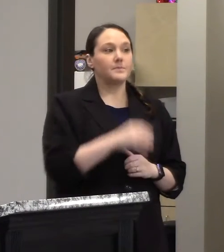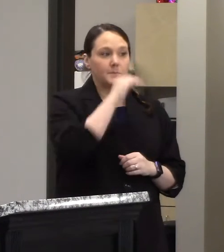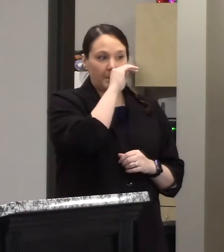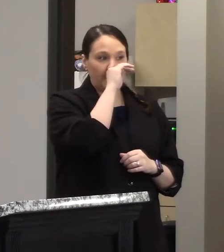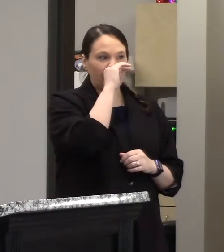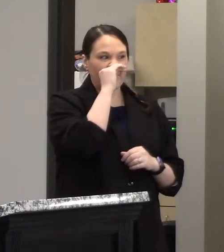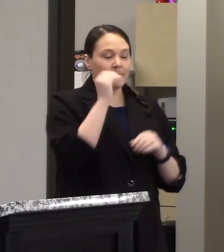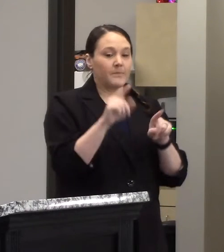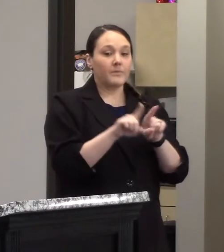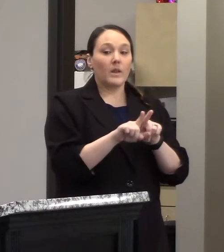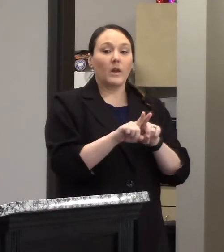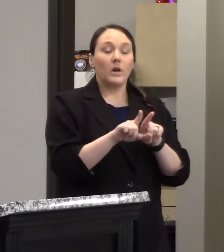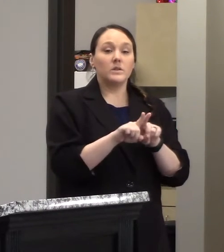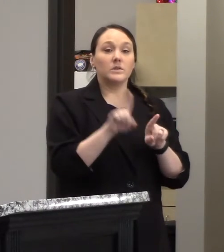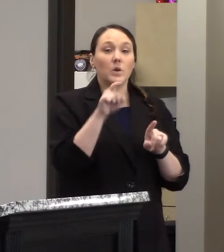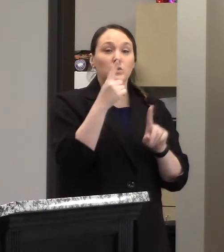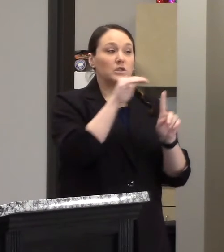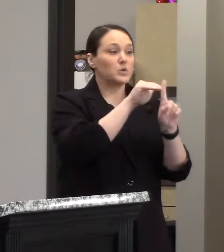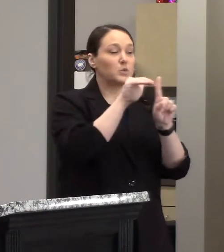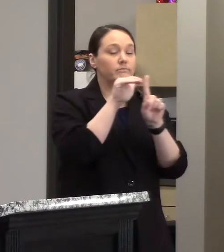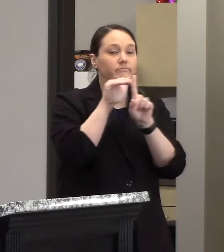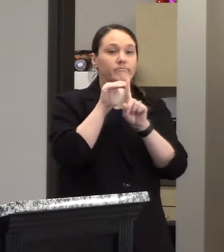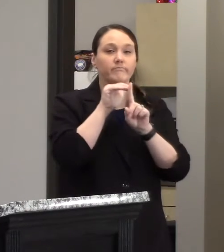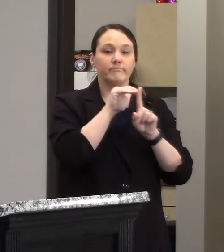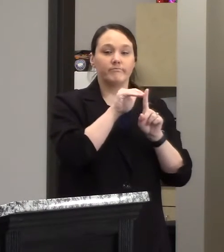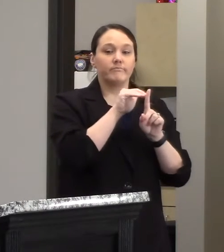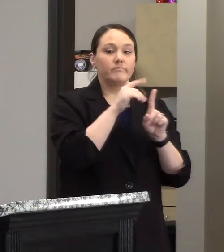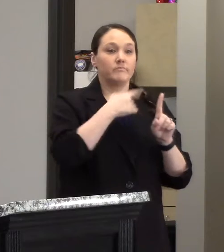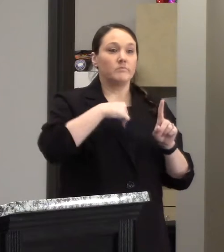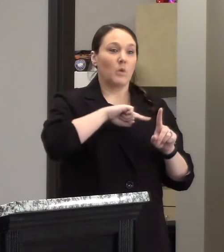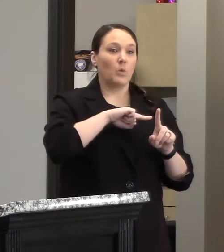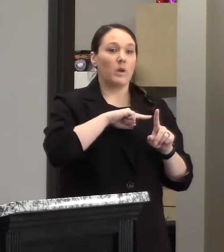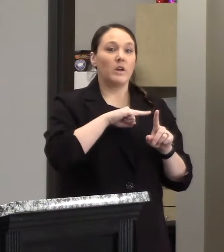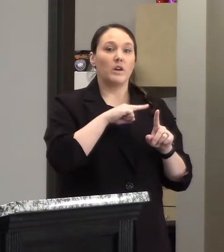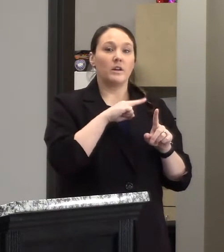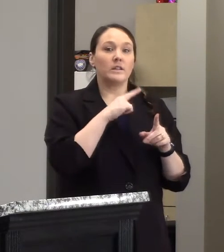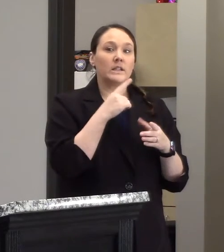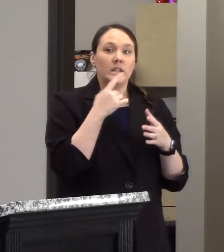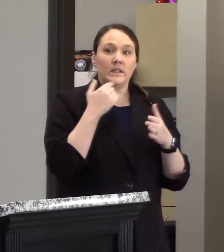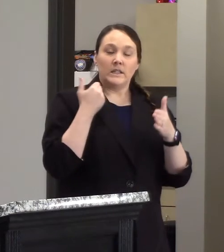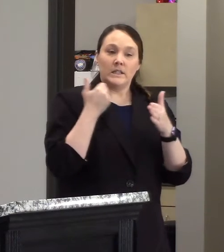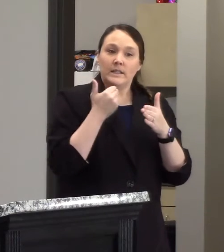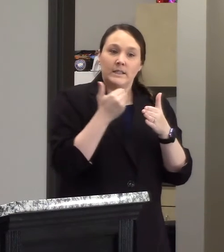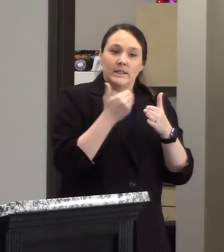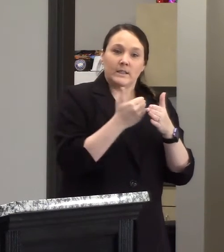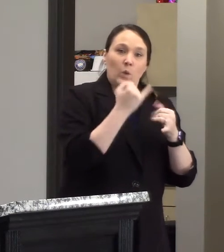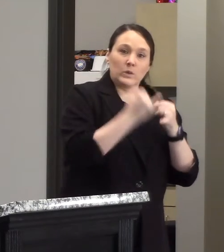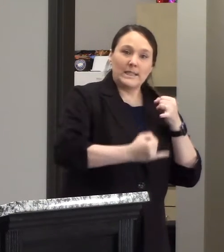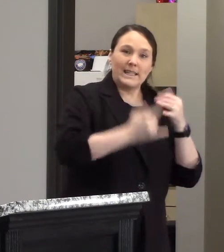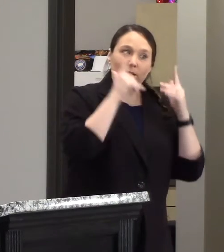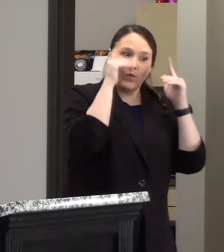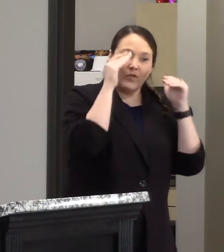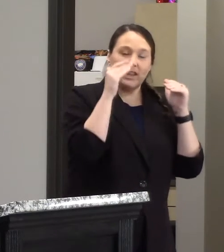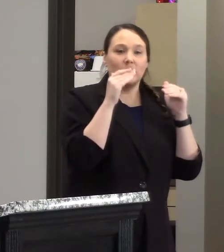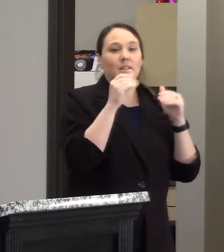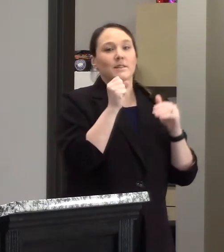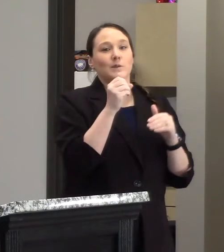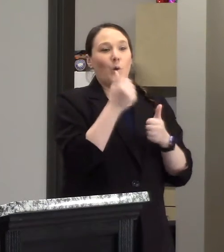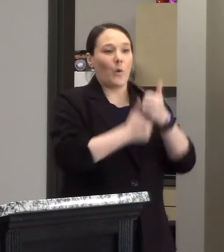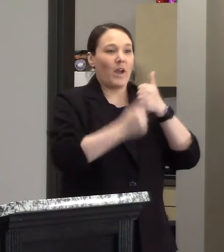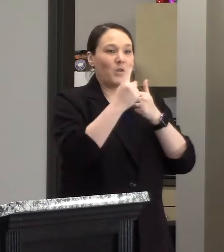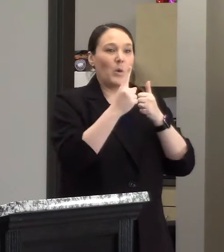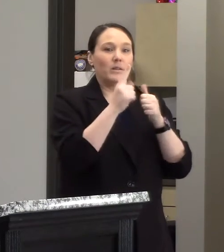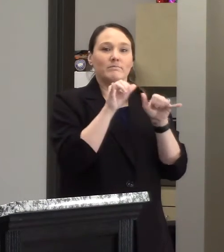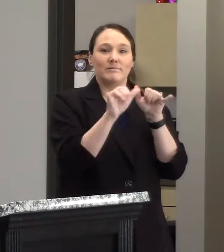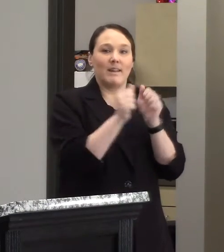and then also just remind everyone that you know we're we're coming down to the end of this thing we hope and uh just everybody stay